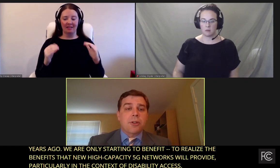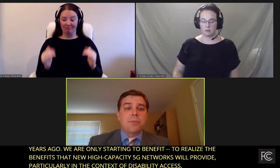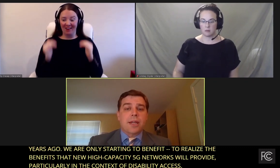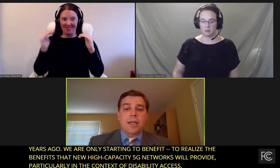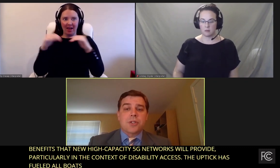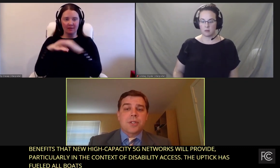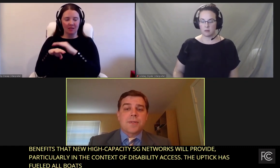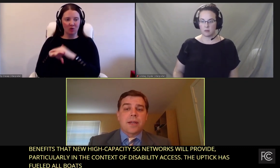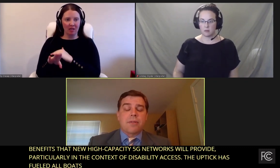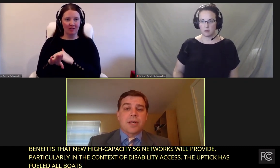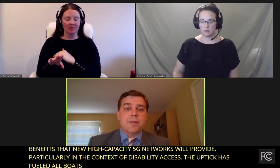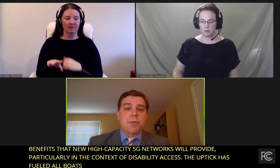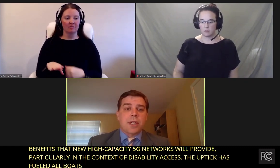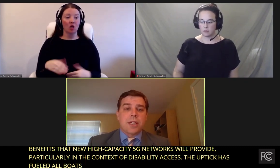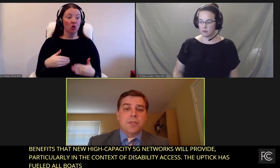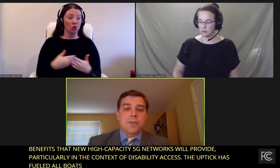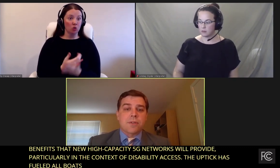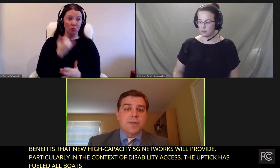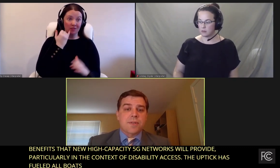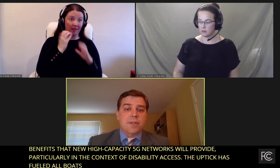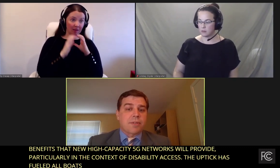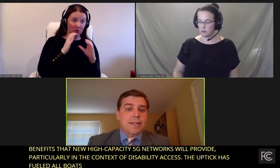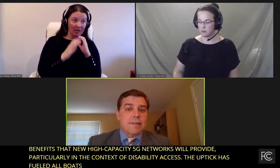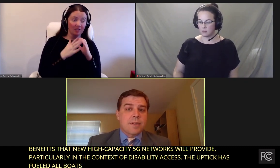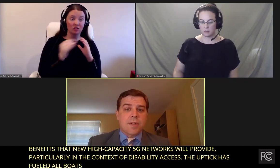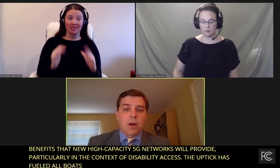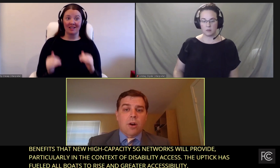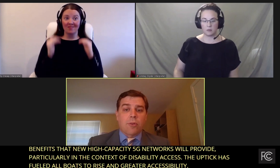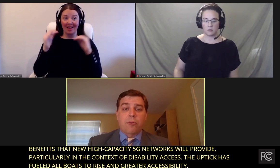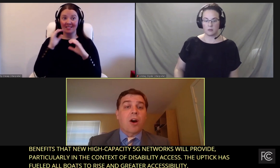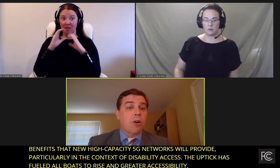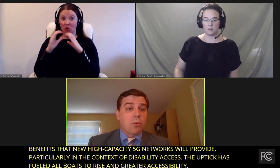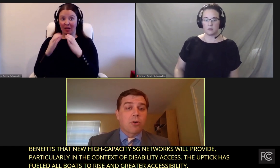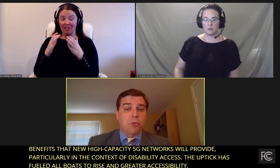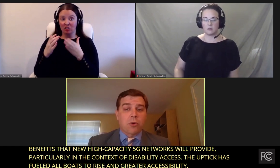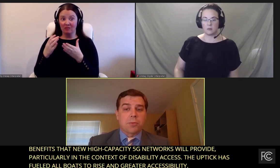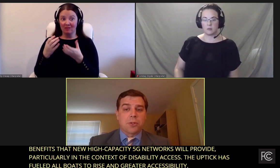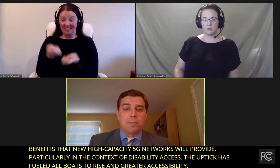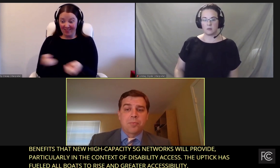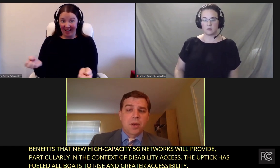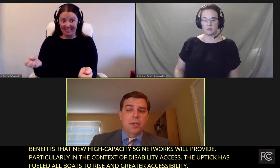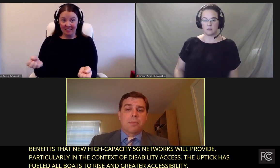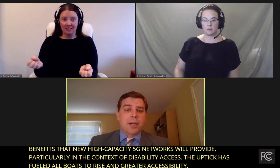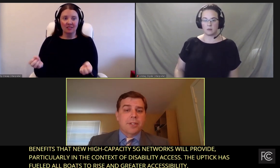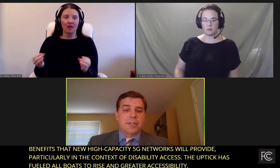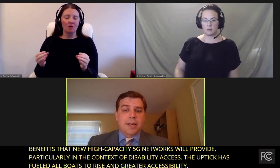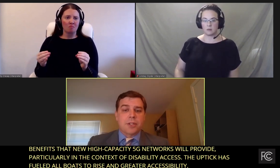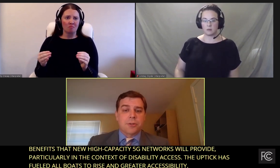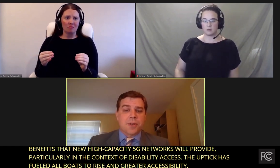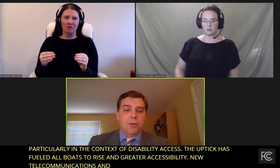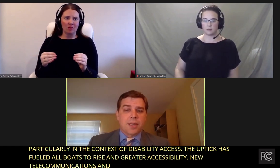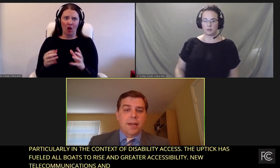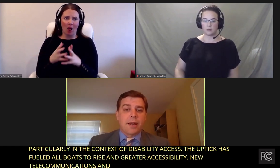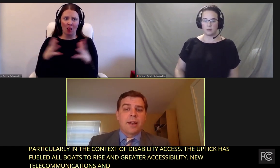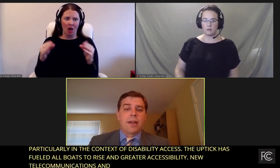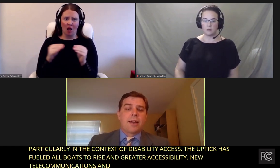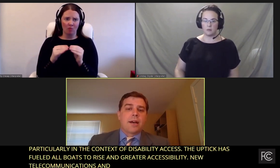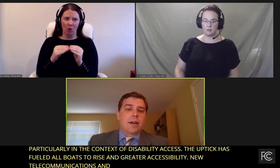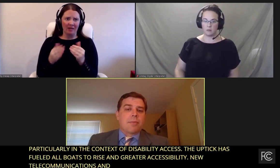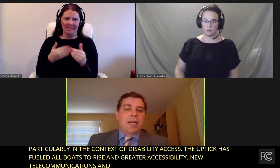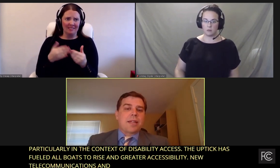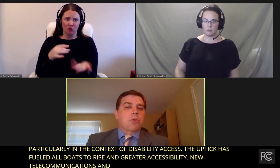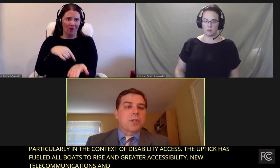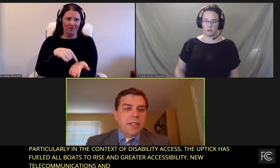new telecommunications and advanced communication service devices are far more affordable compared to 10 years ago today.